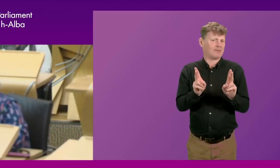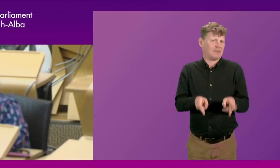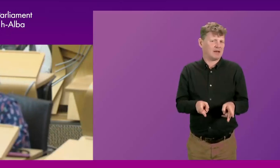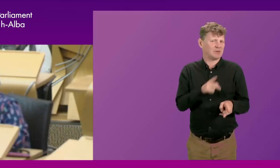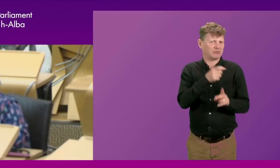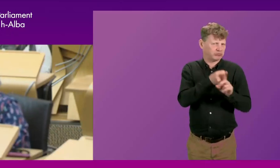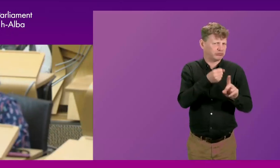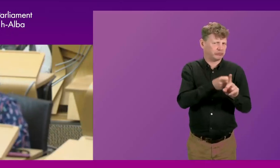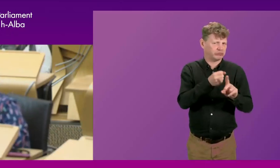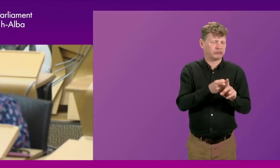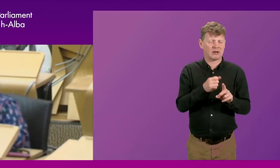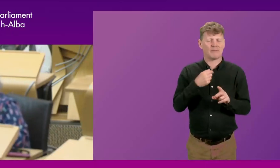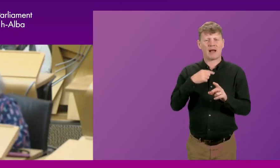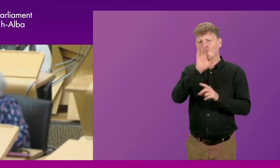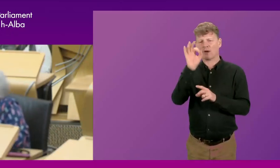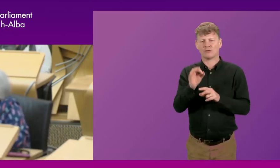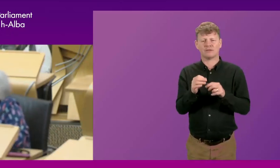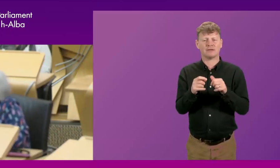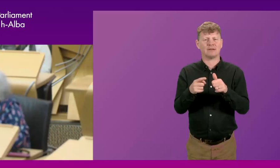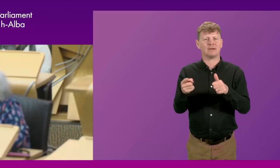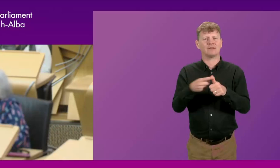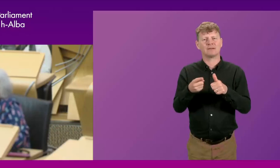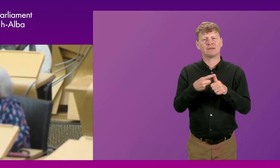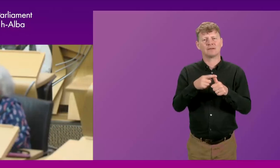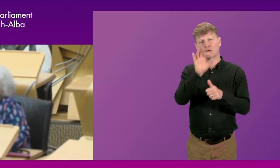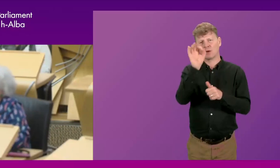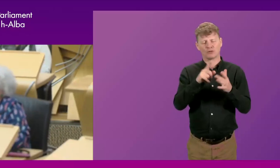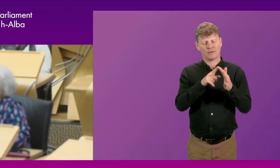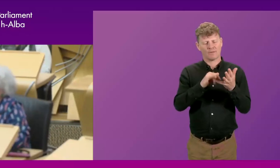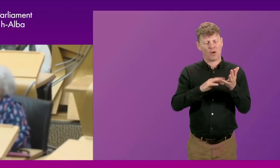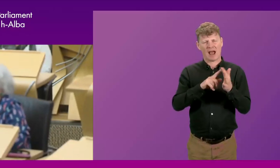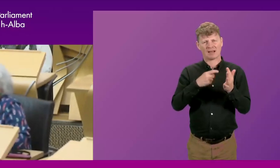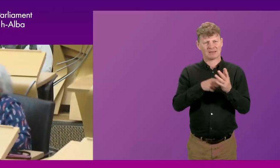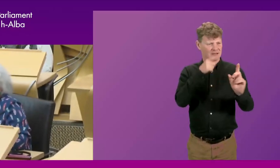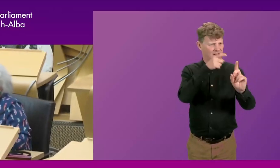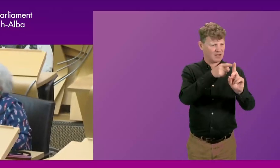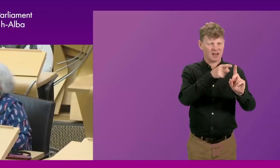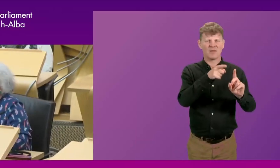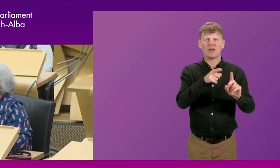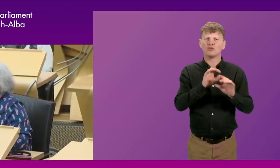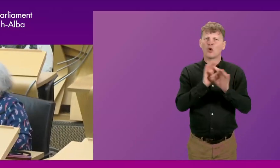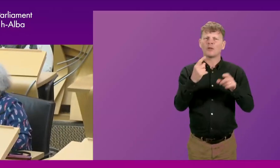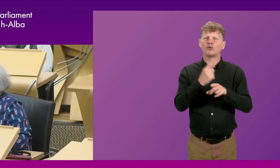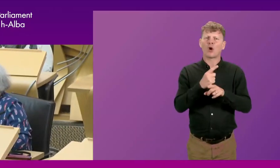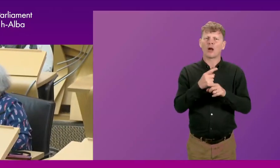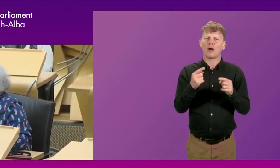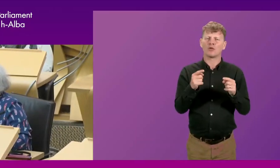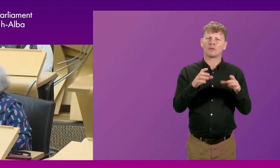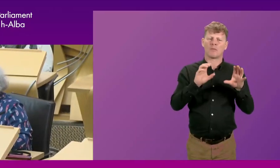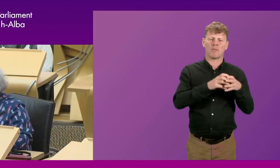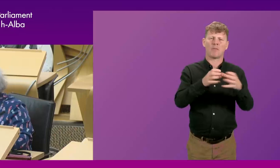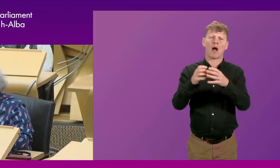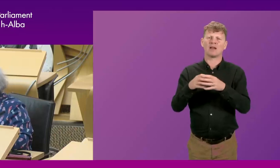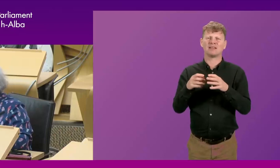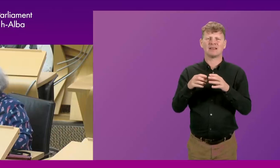initially to Esther and to both of you is, nobody's really touched very much on cross-party groups, of